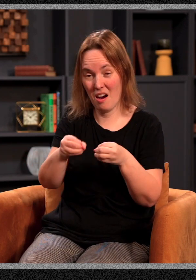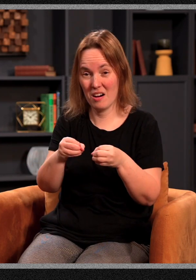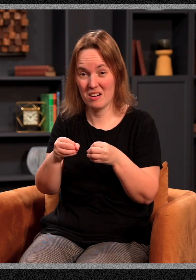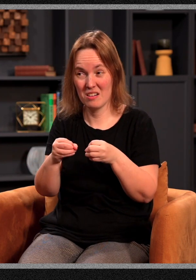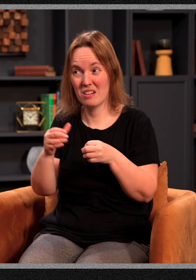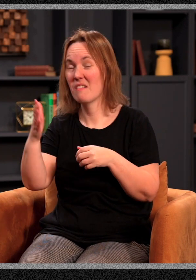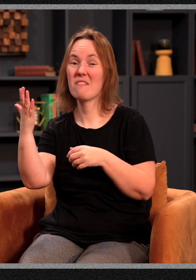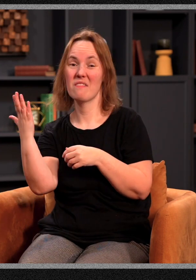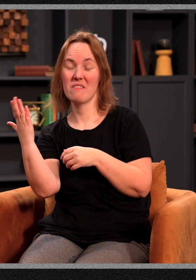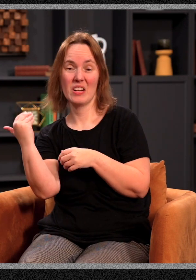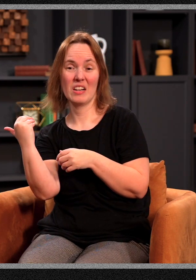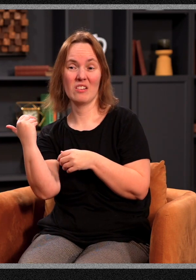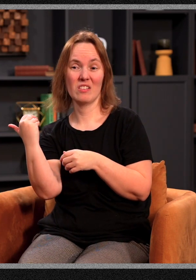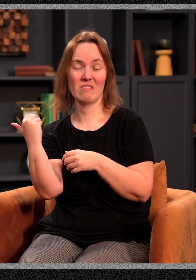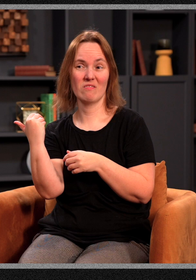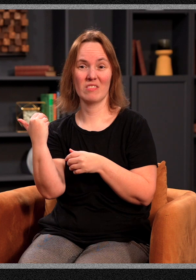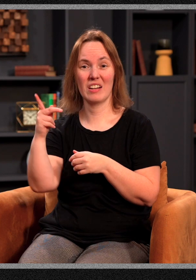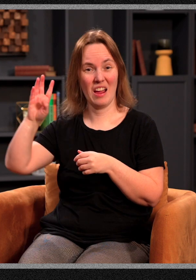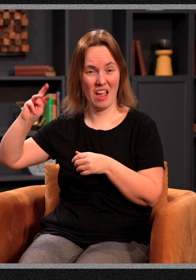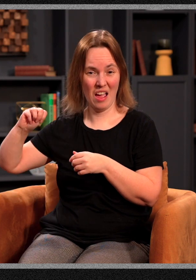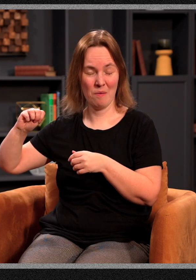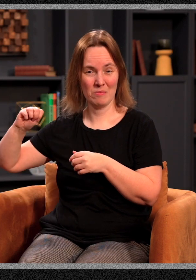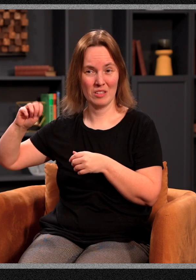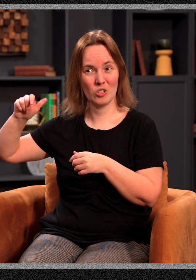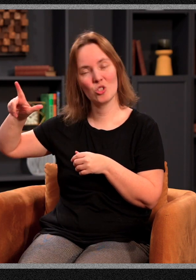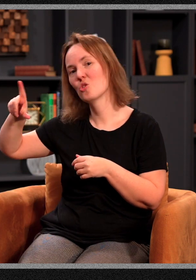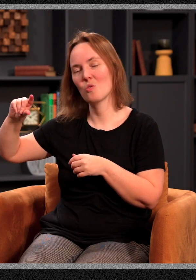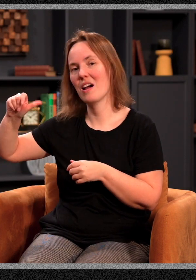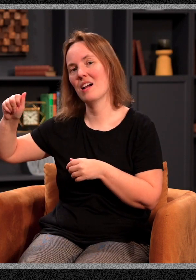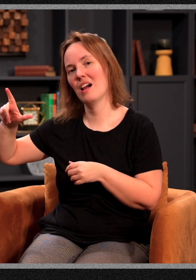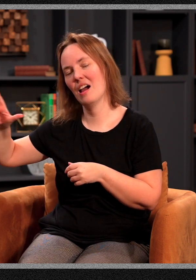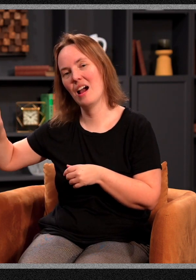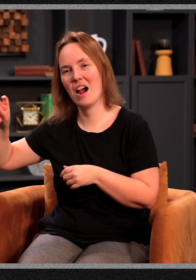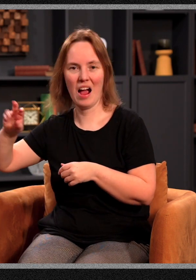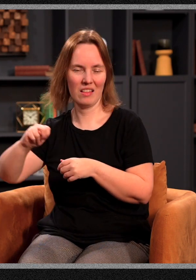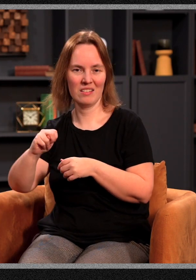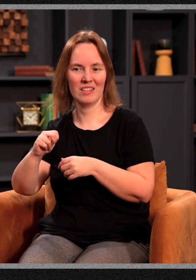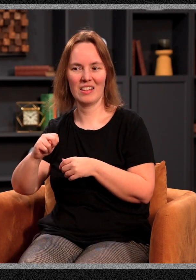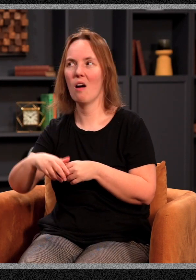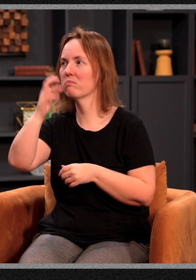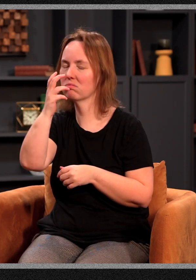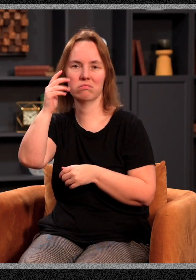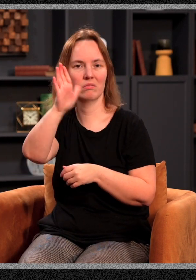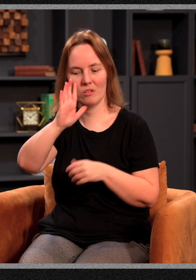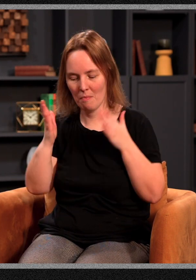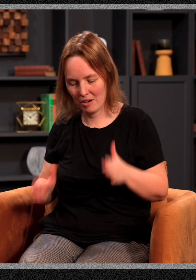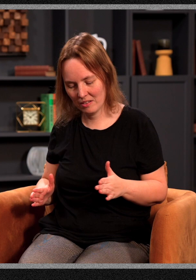about 1,500 kilometers to a gallon. That's how amazing your body is. And then he talks about the miracle of our DNA.